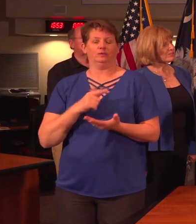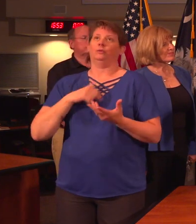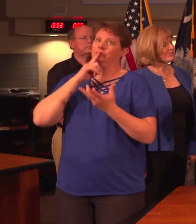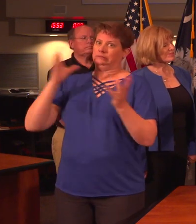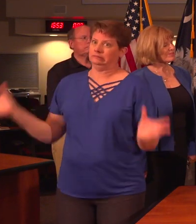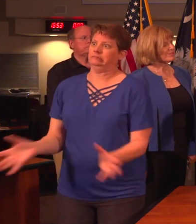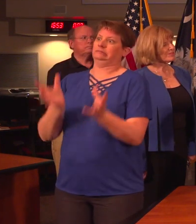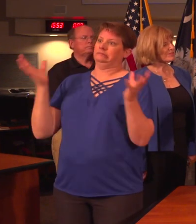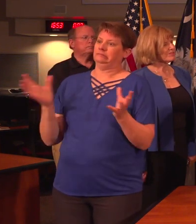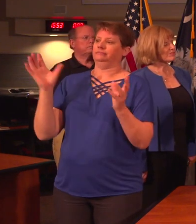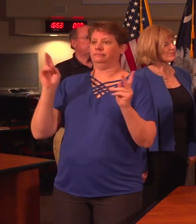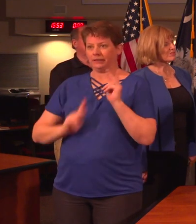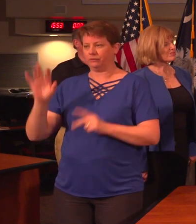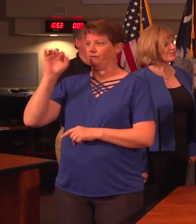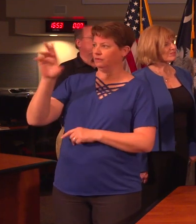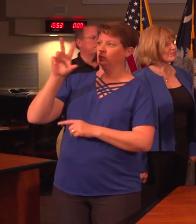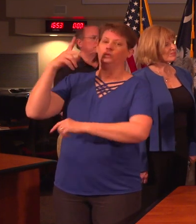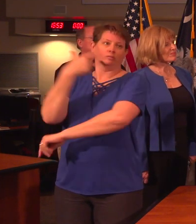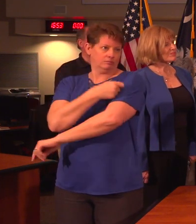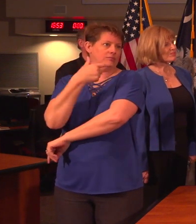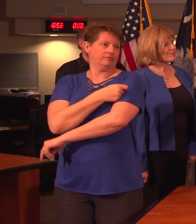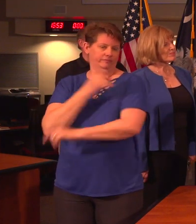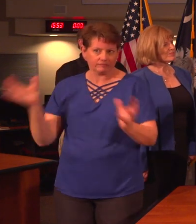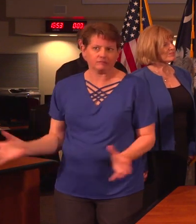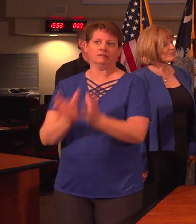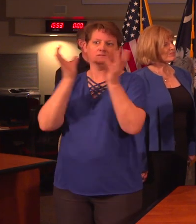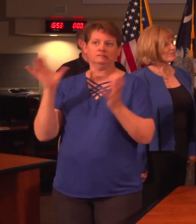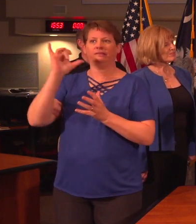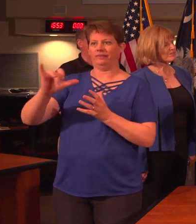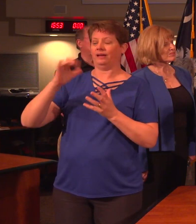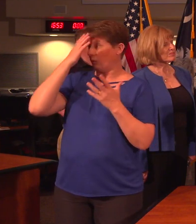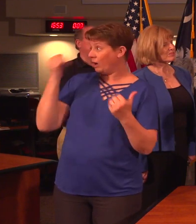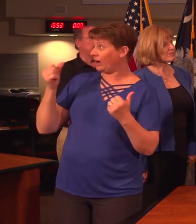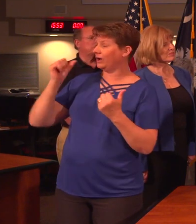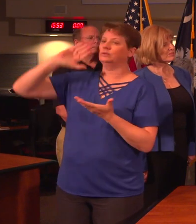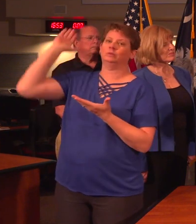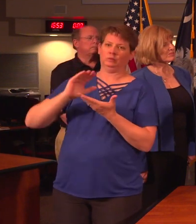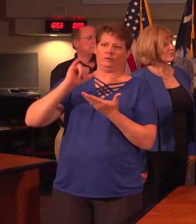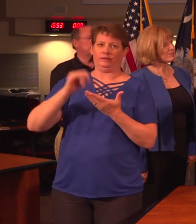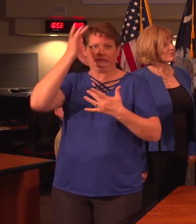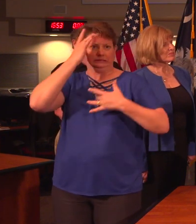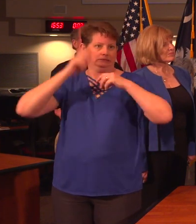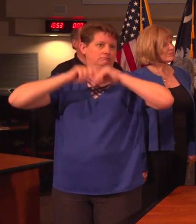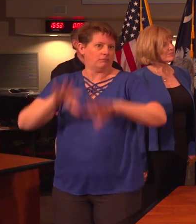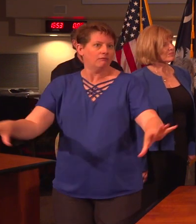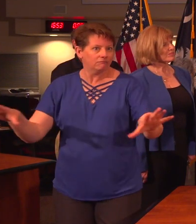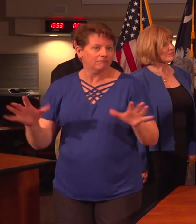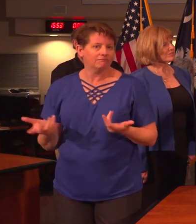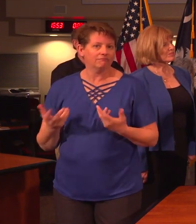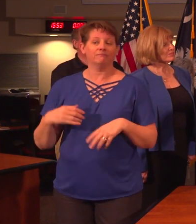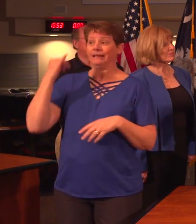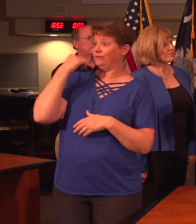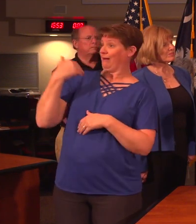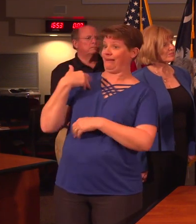encourage the flu vaccine and other vaccines every single year to prevent disease outbreaks like this. When a protective measure like